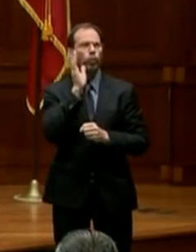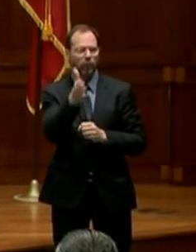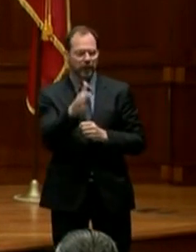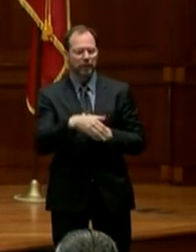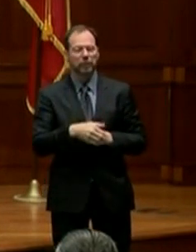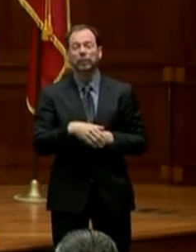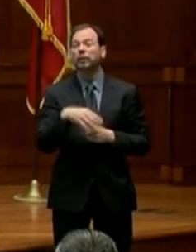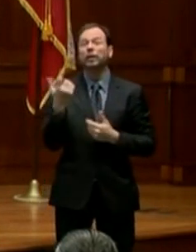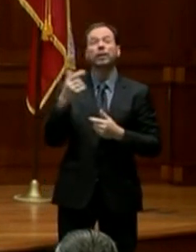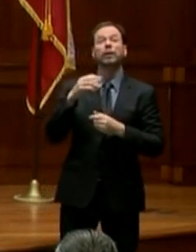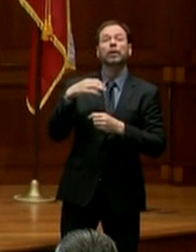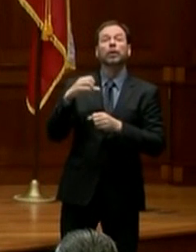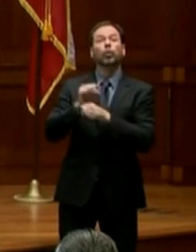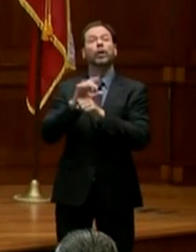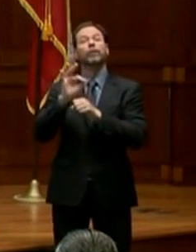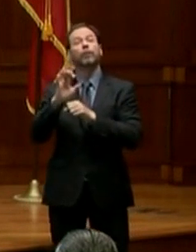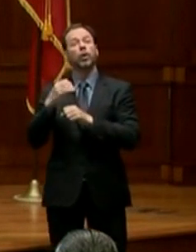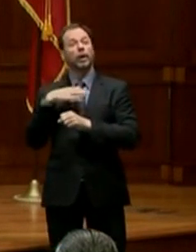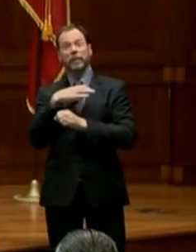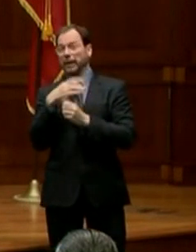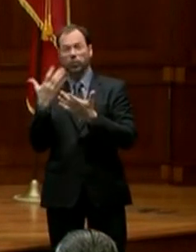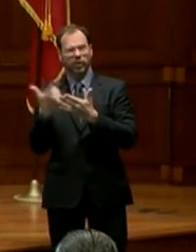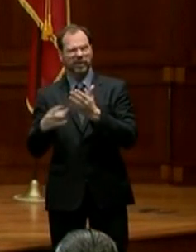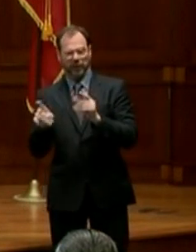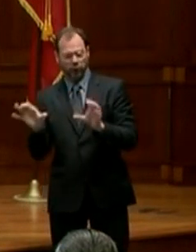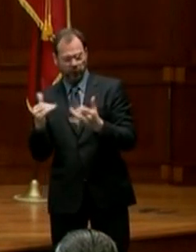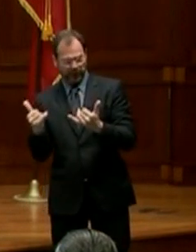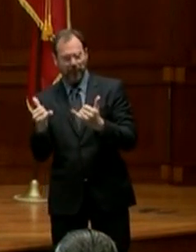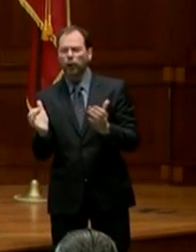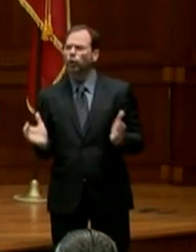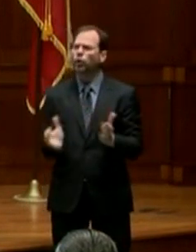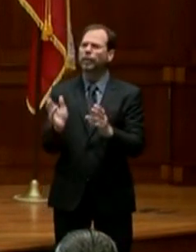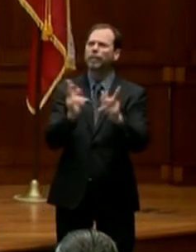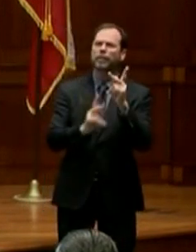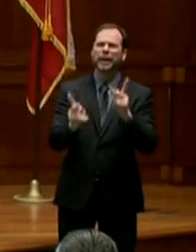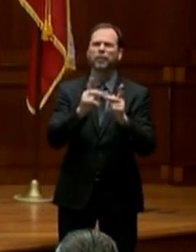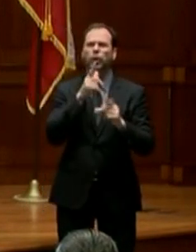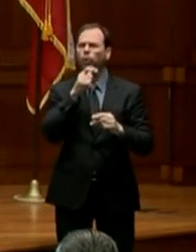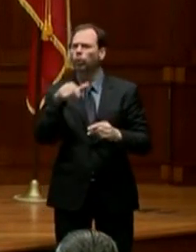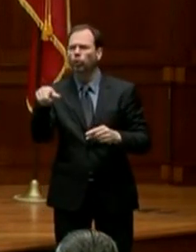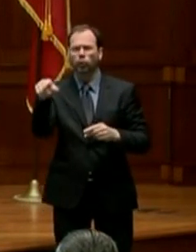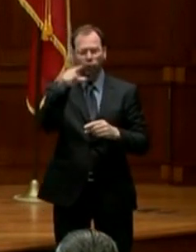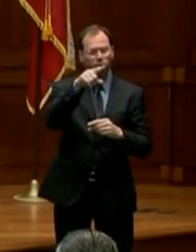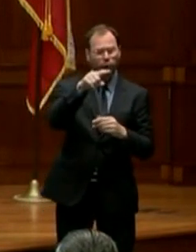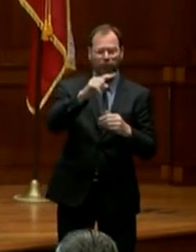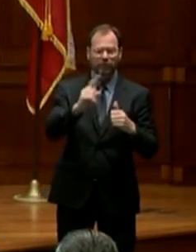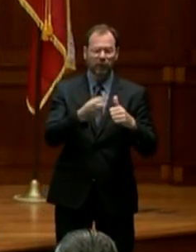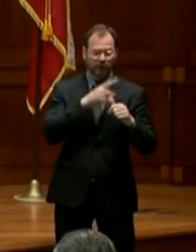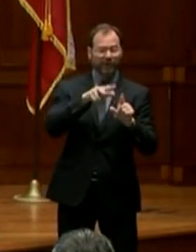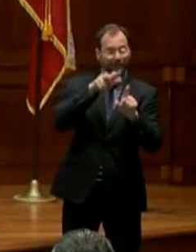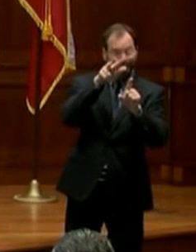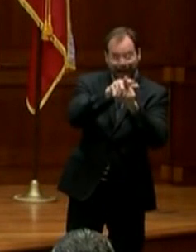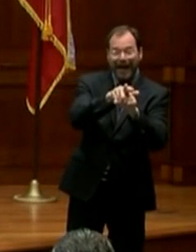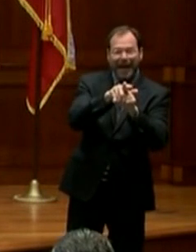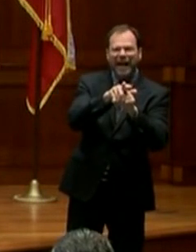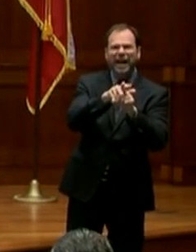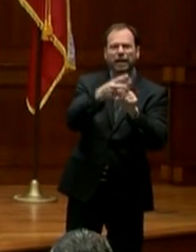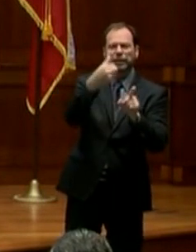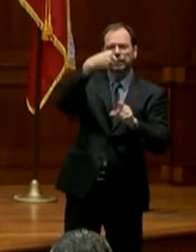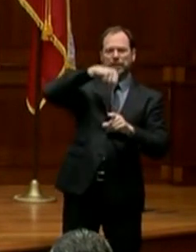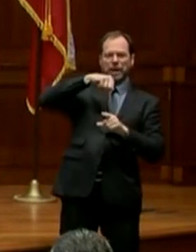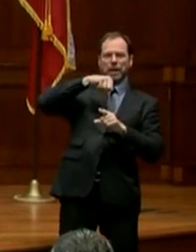one thing that the Workforce Commission has done is they are urging workers whose claims were previously denied to